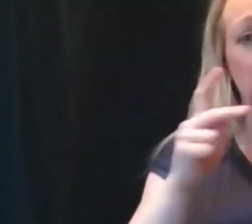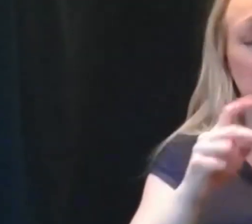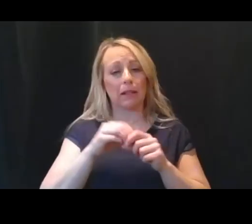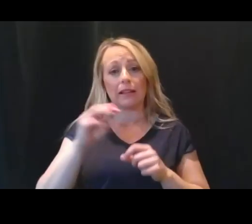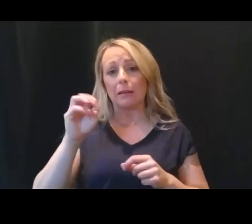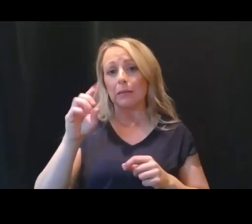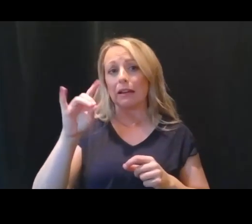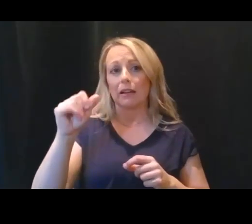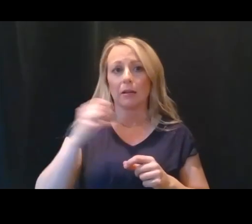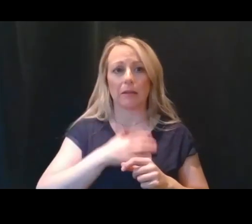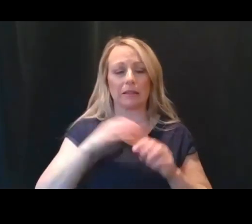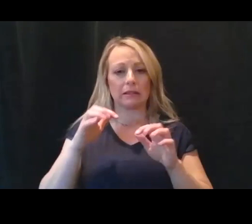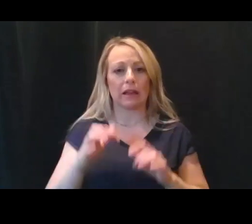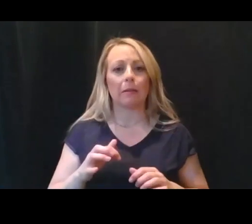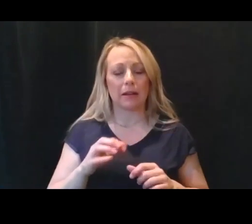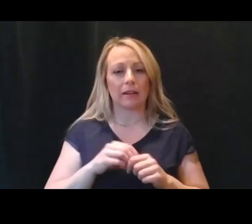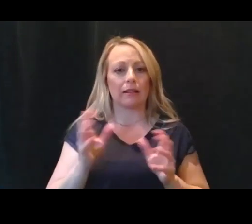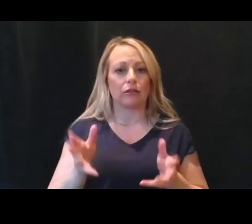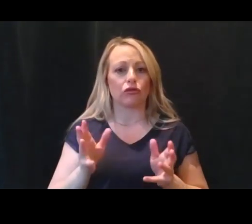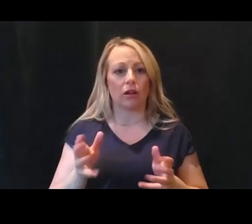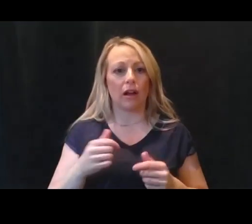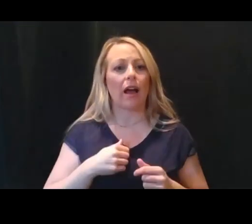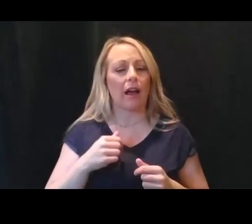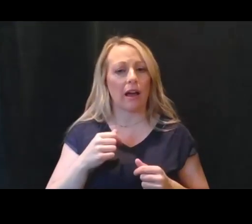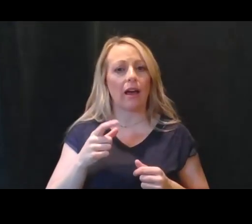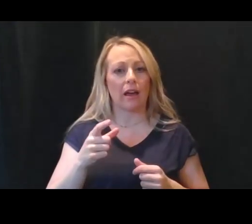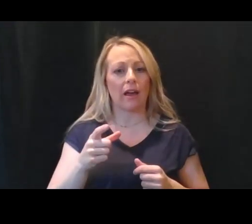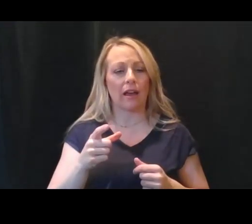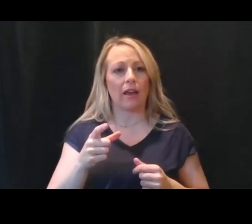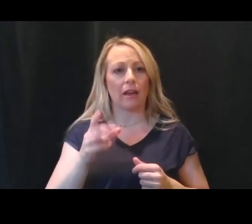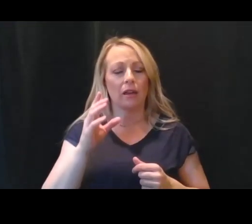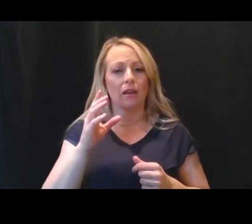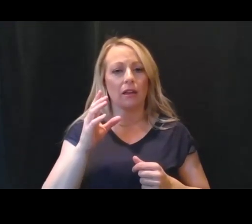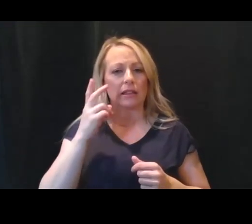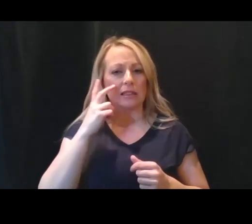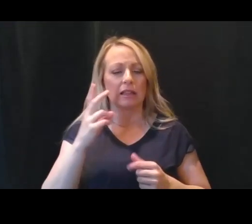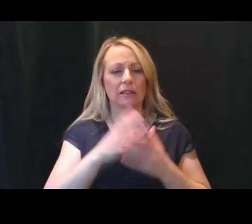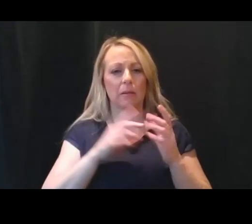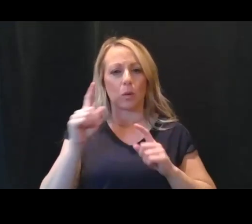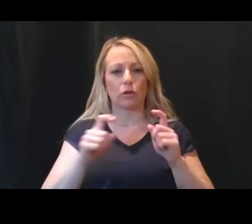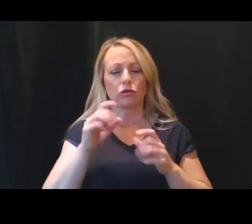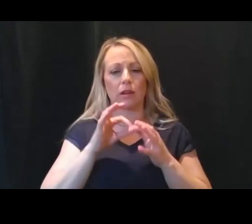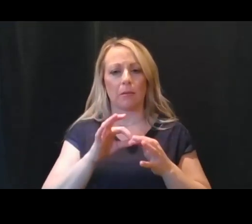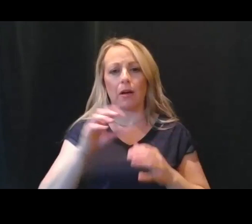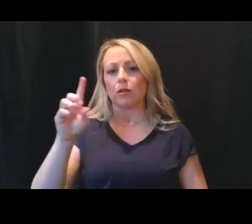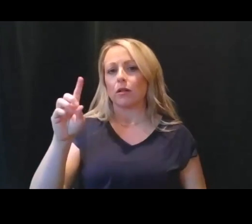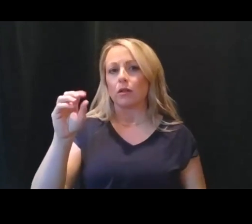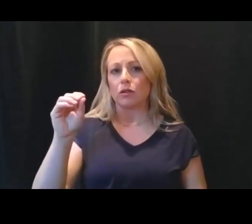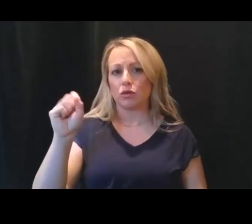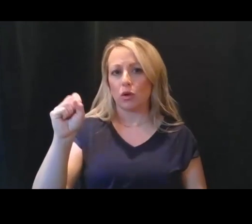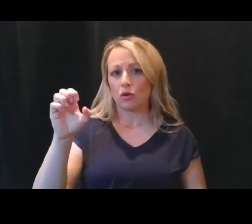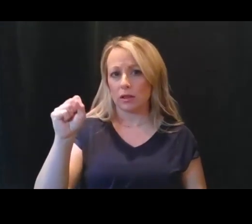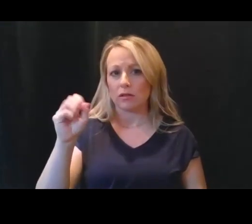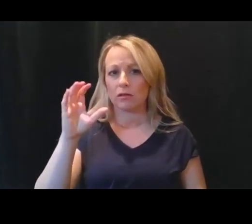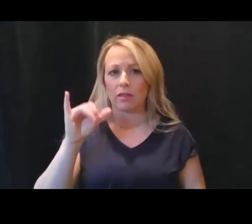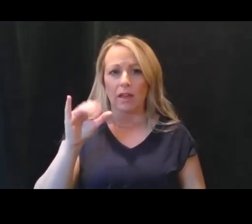into the chat. I know there's some questions on doses that will be sent out still with the case counts from Rock Island County, as well as some information in